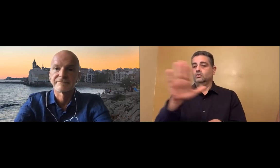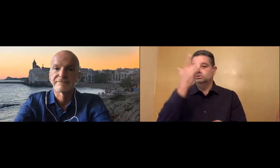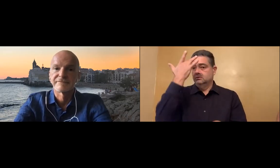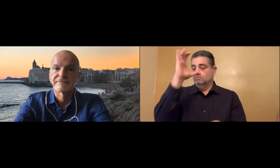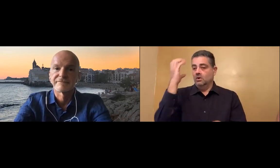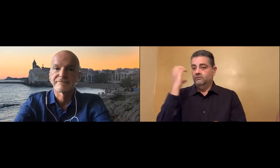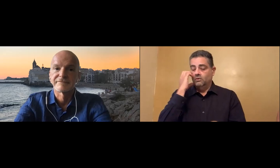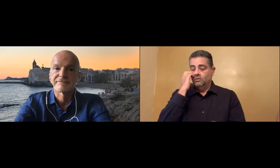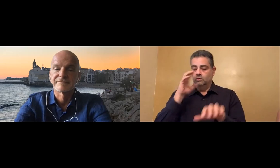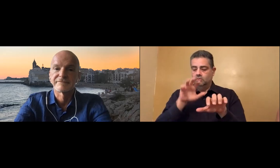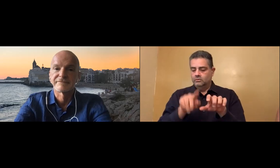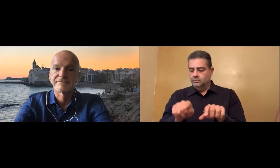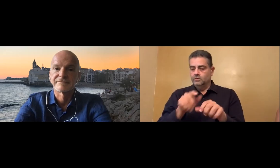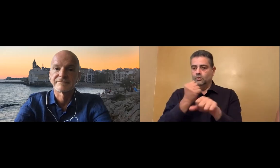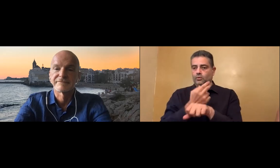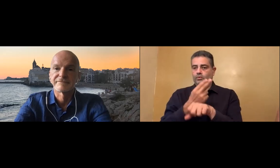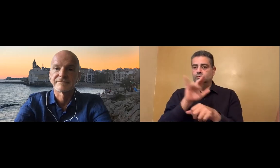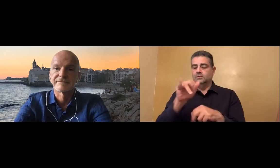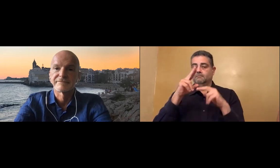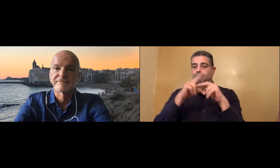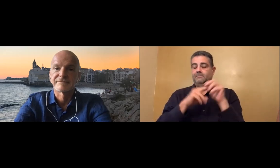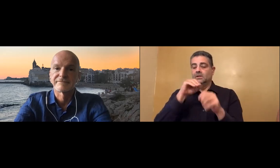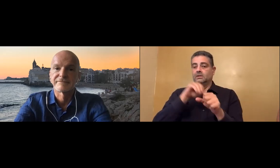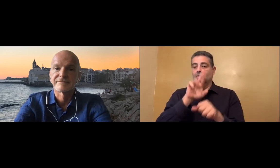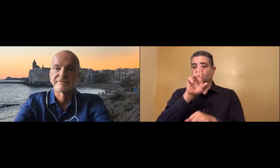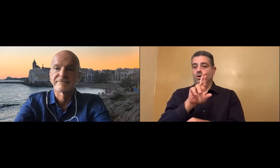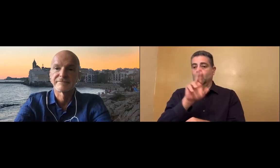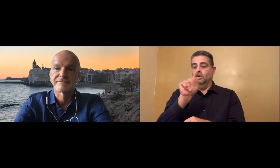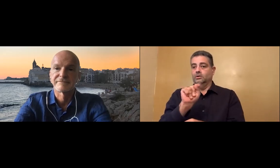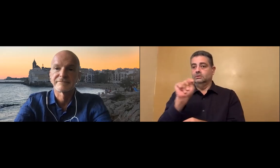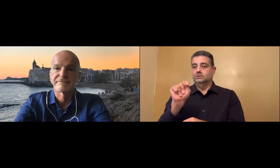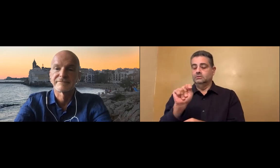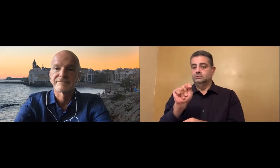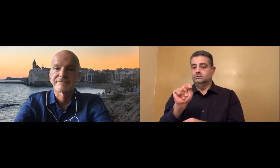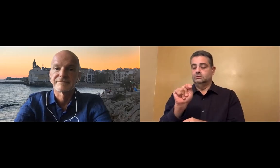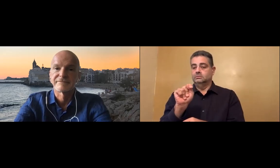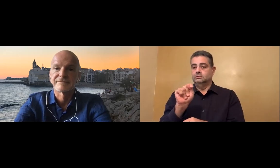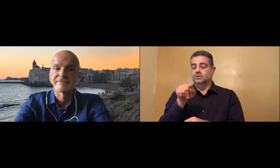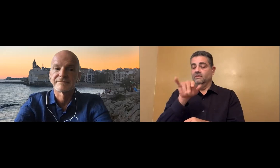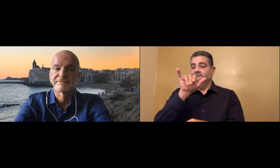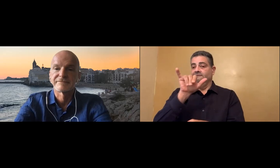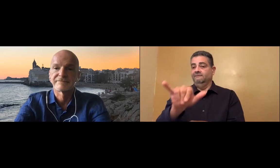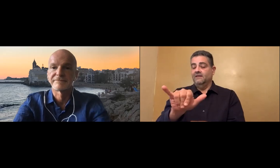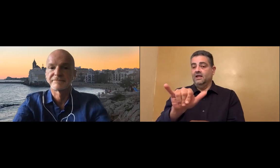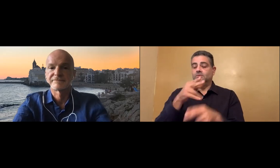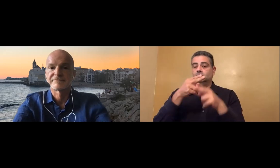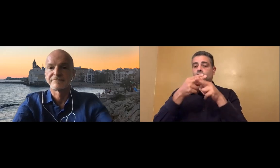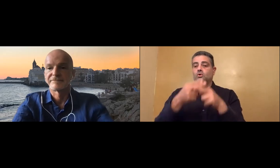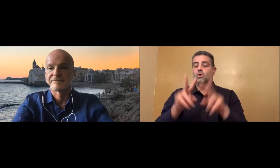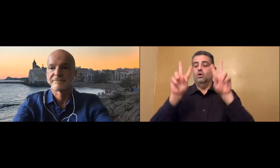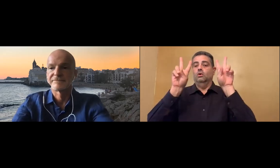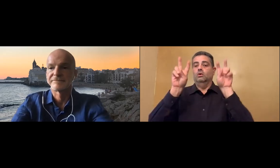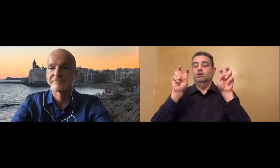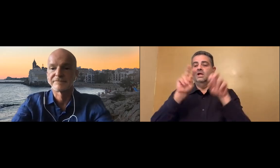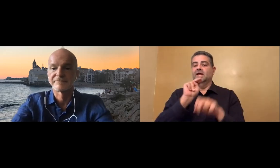I know that most of you have had an experience with that using your phone, with the native RTT